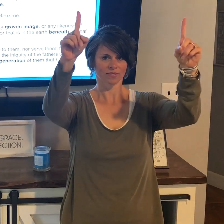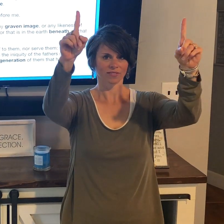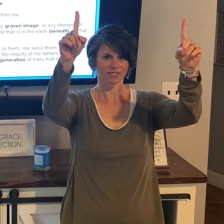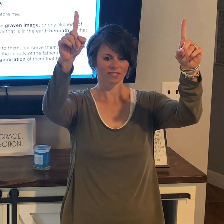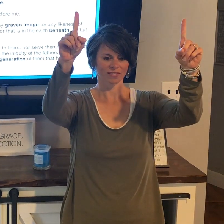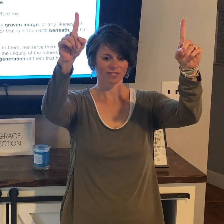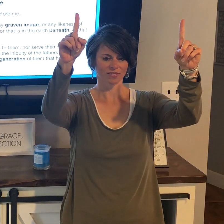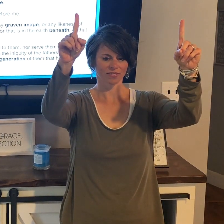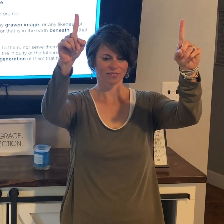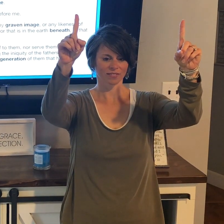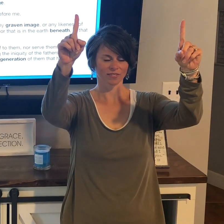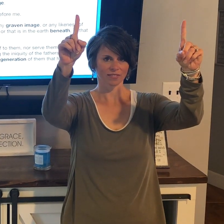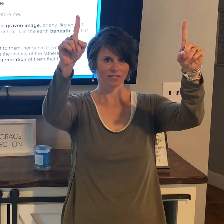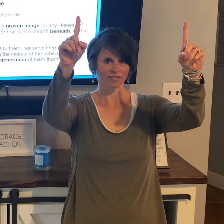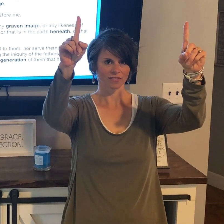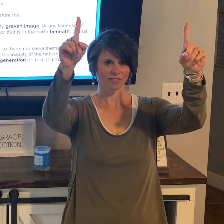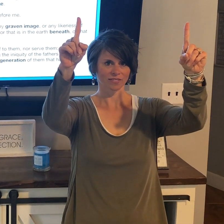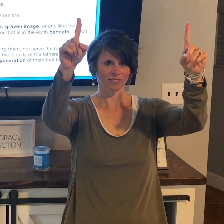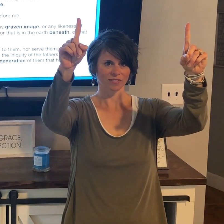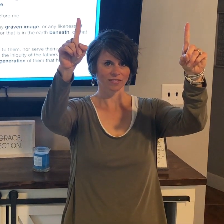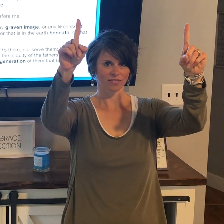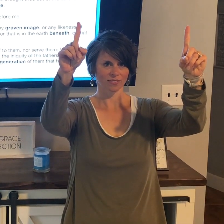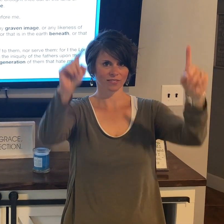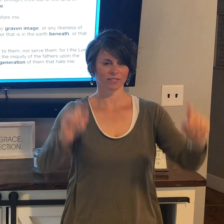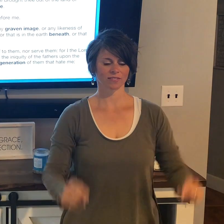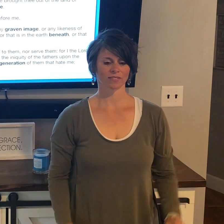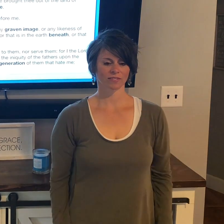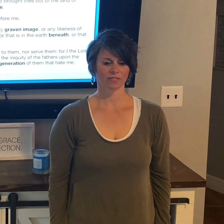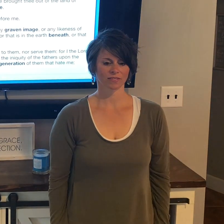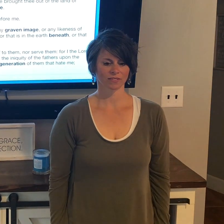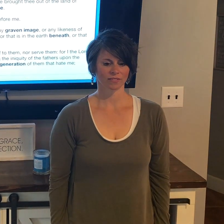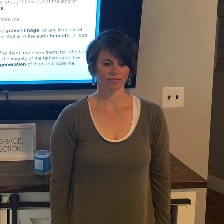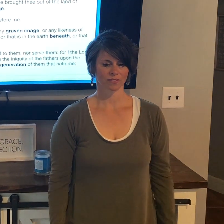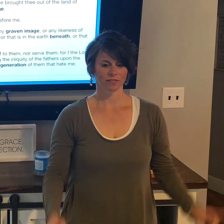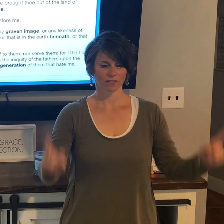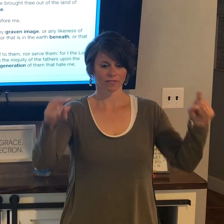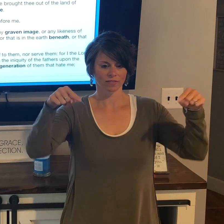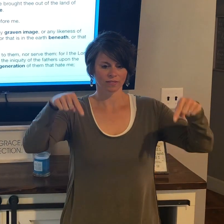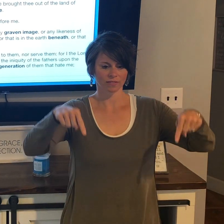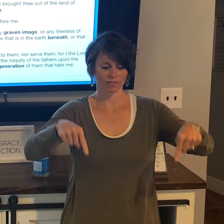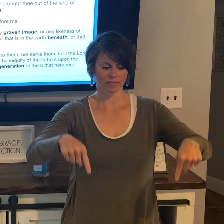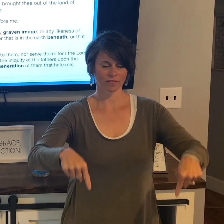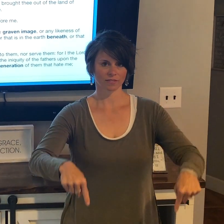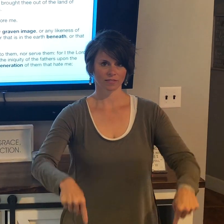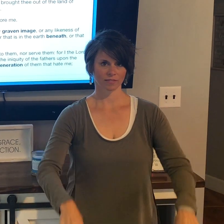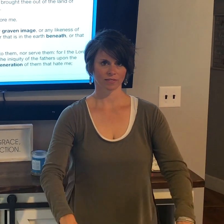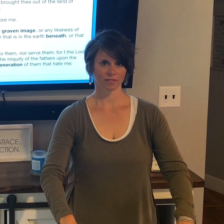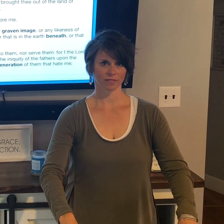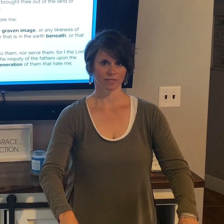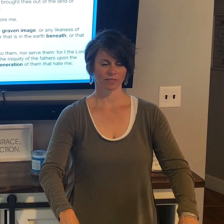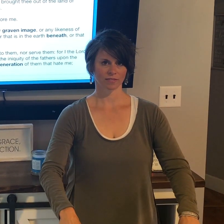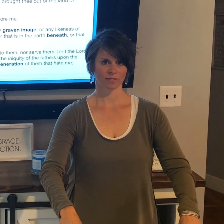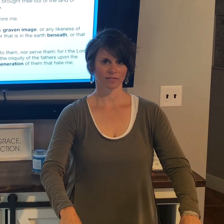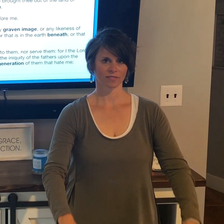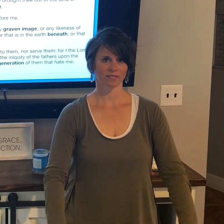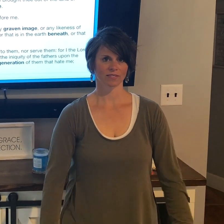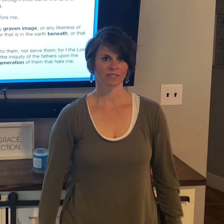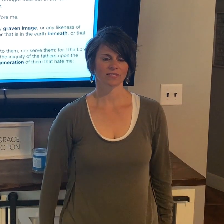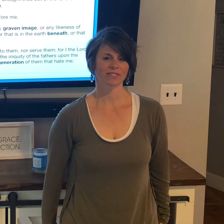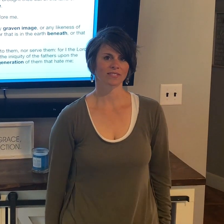anything that is in heaven above. All that is in the earth beneath, that